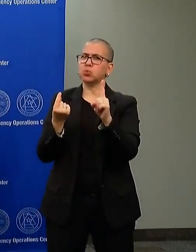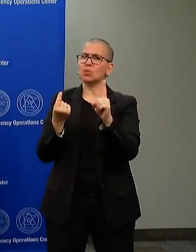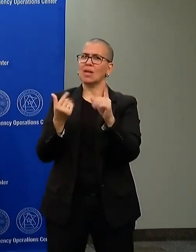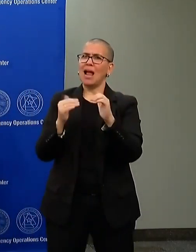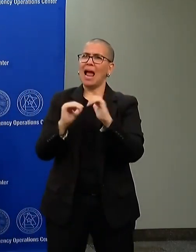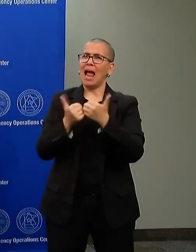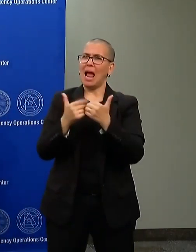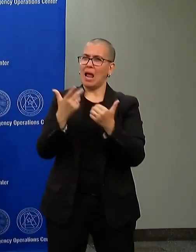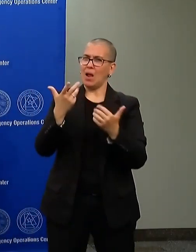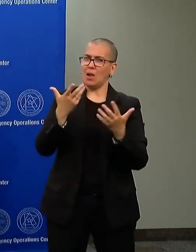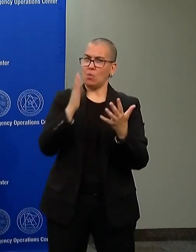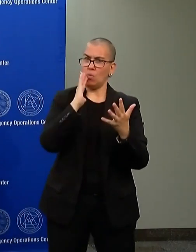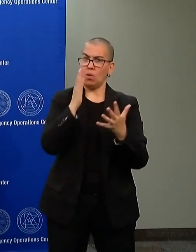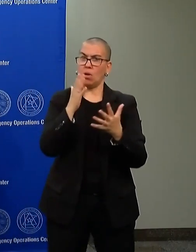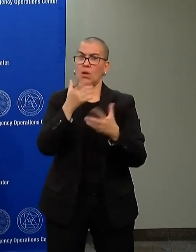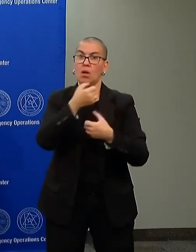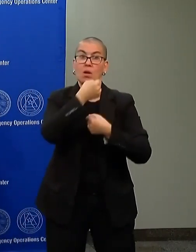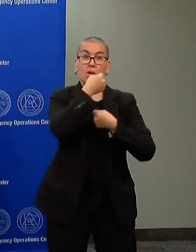help provide cover?